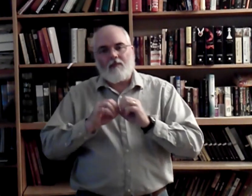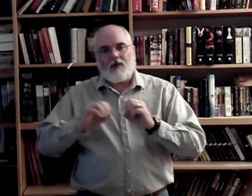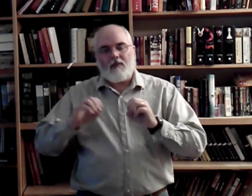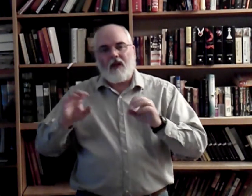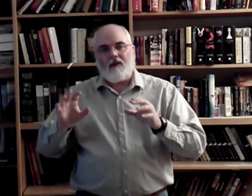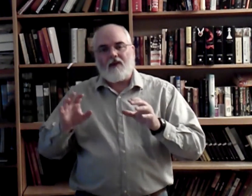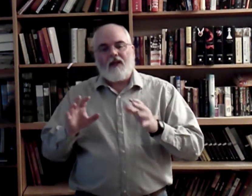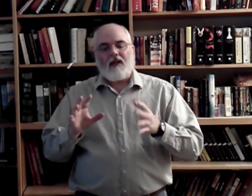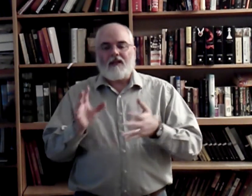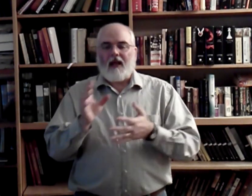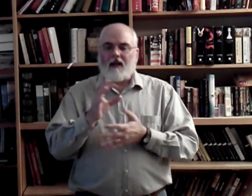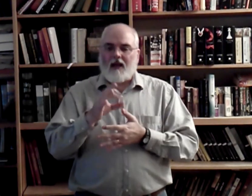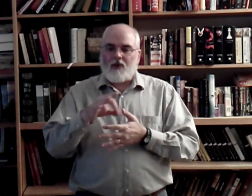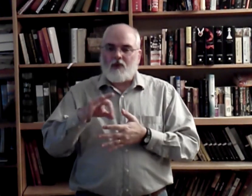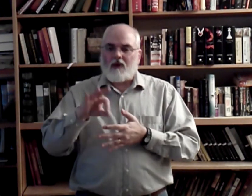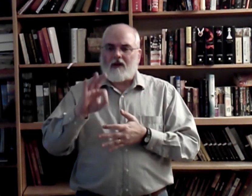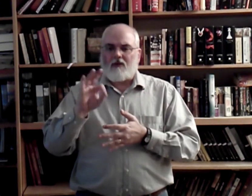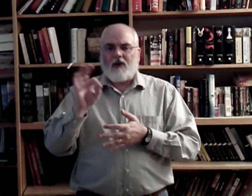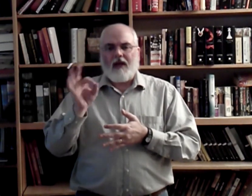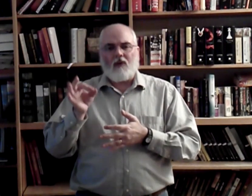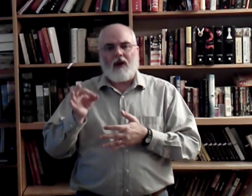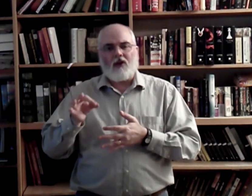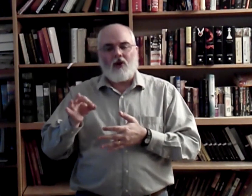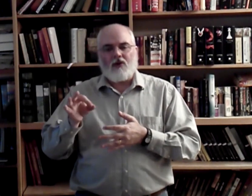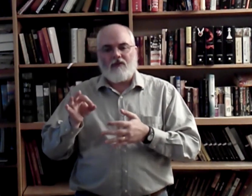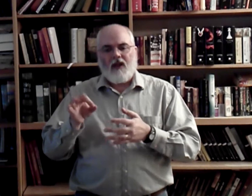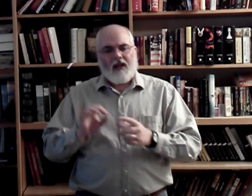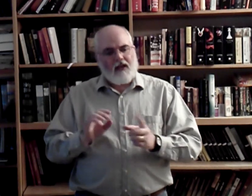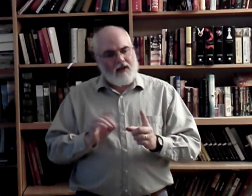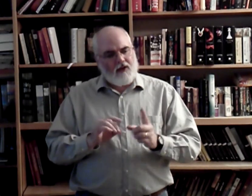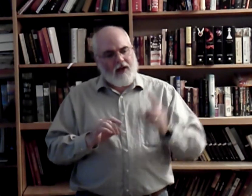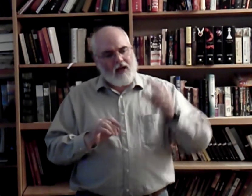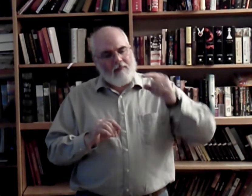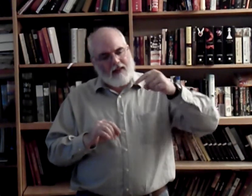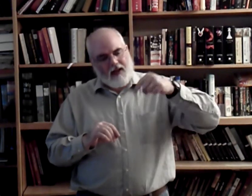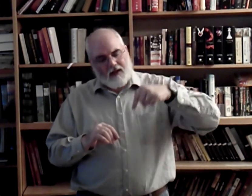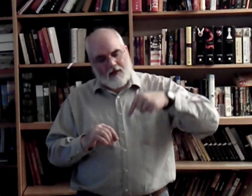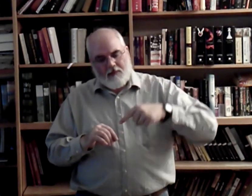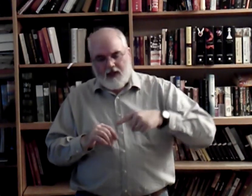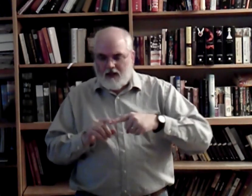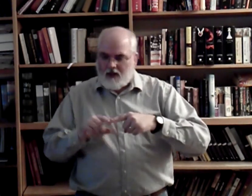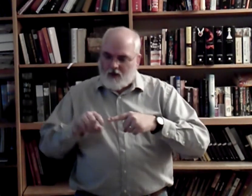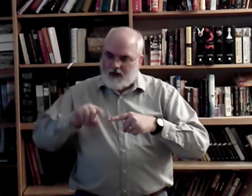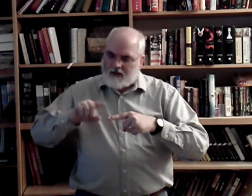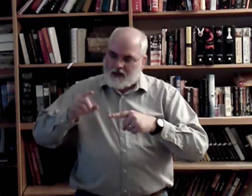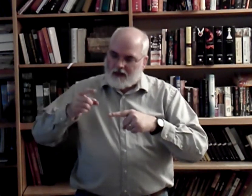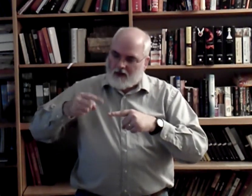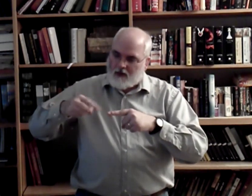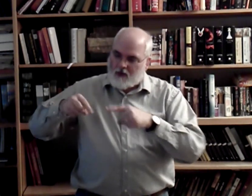to put them together. It's kind of like when you were, like, learning how to write in cursive. You need to know how to make that letter B go into the letter O,